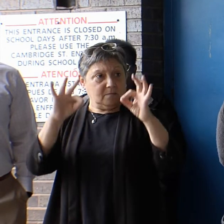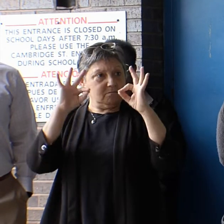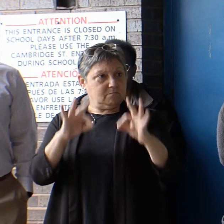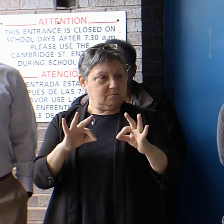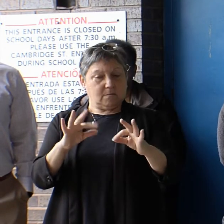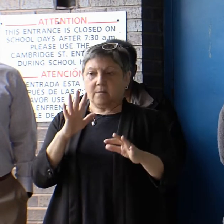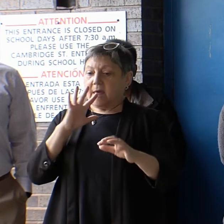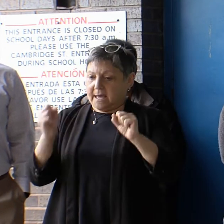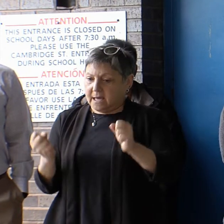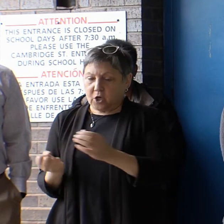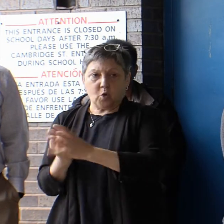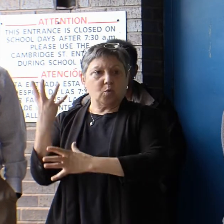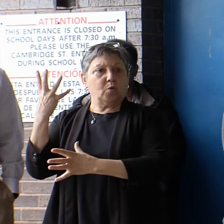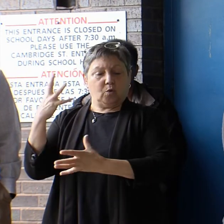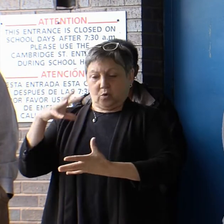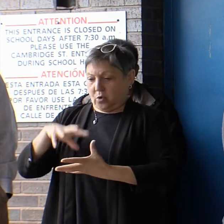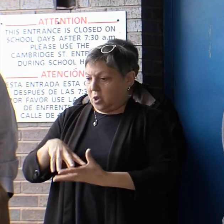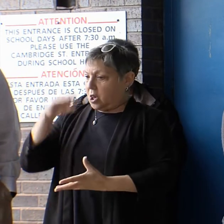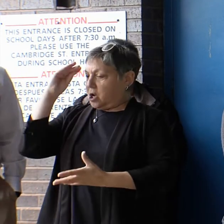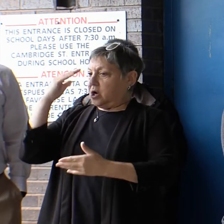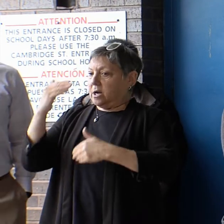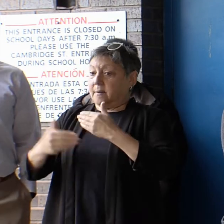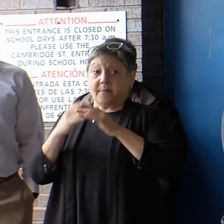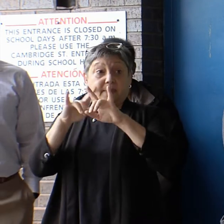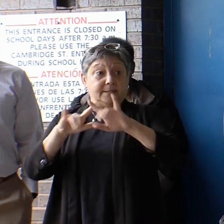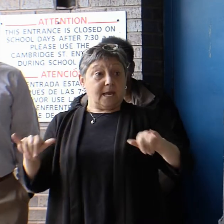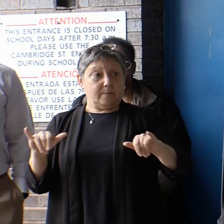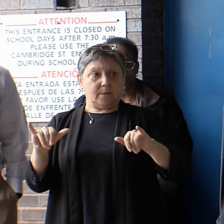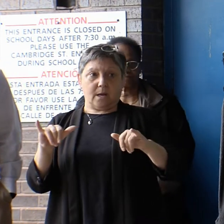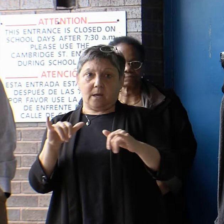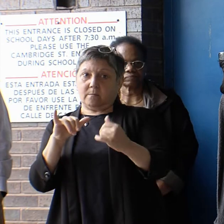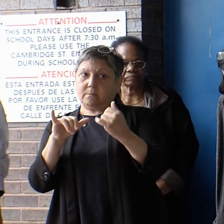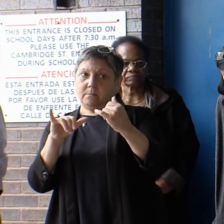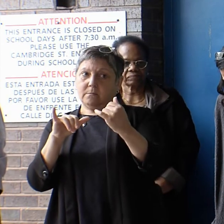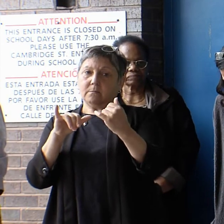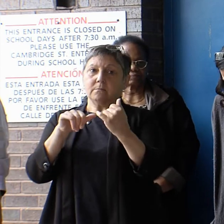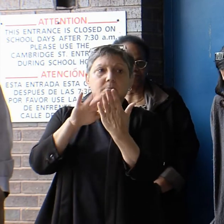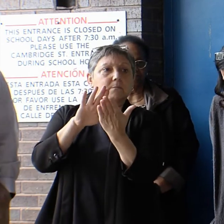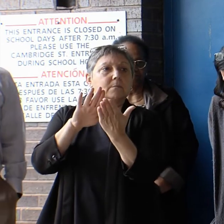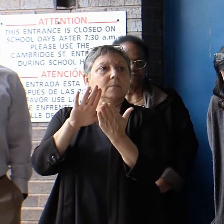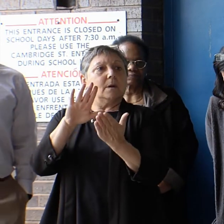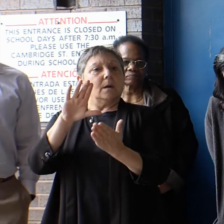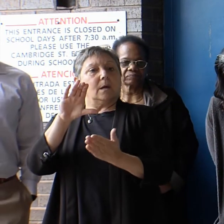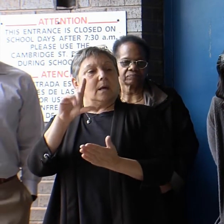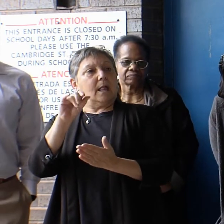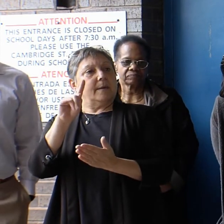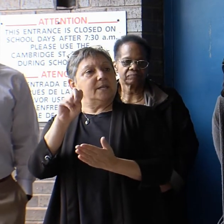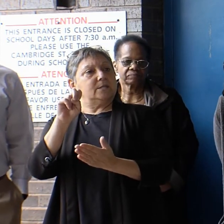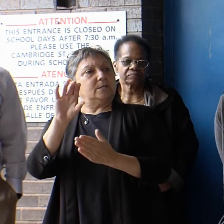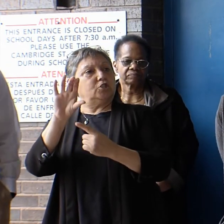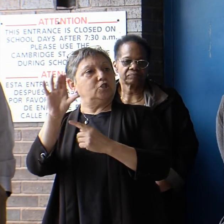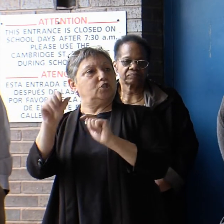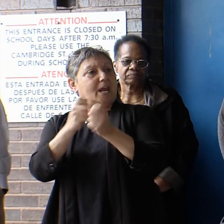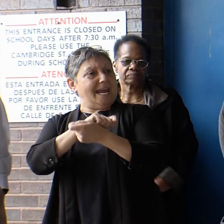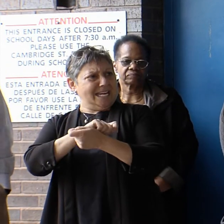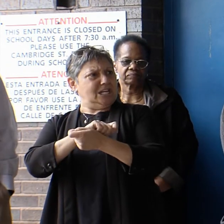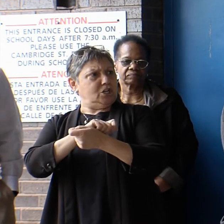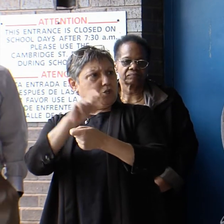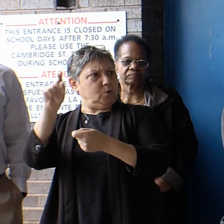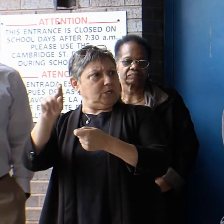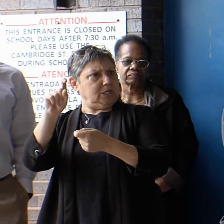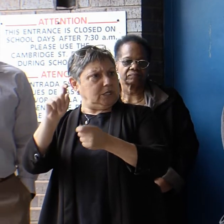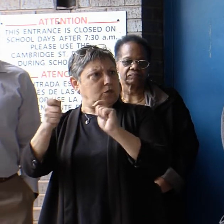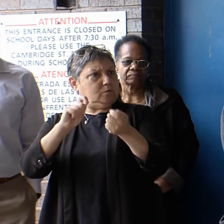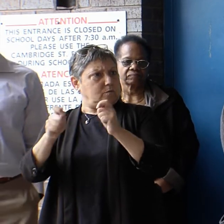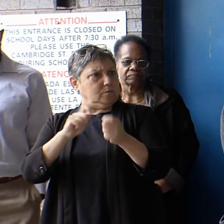learn and grow, while also addressing much needed climate change updates, not just for our students, but for all of our communities. So thank you all so